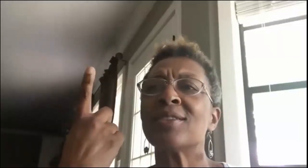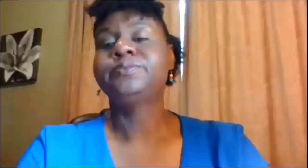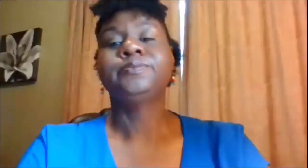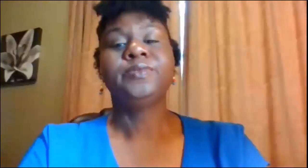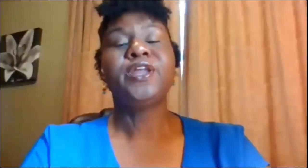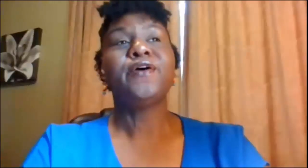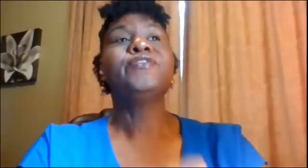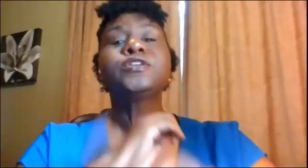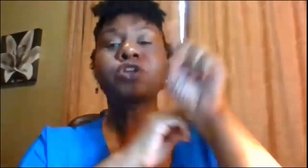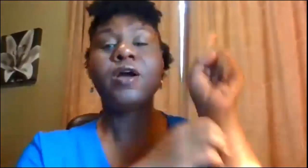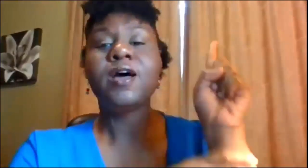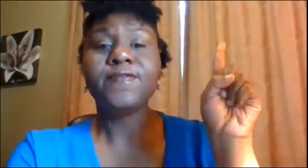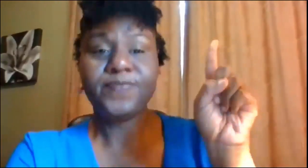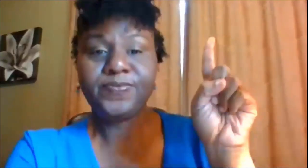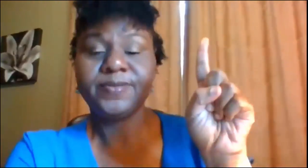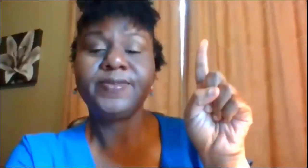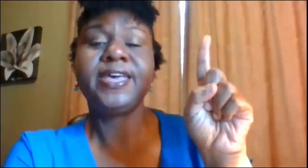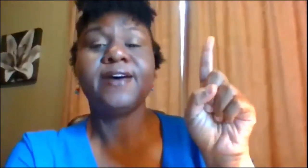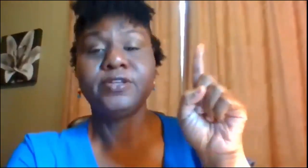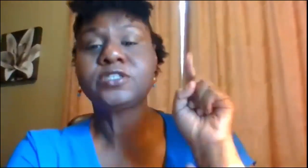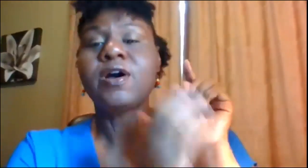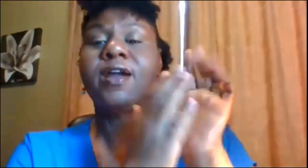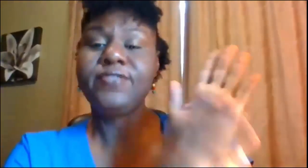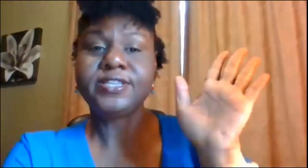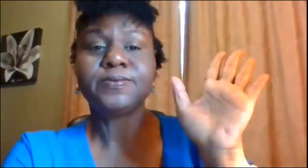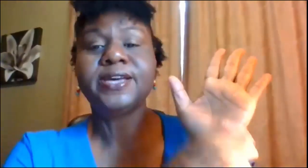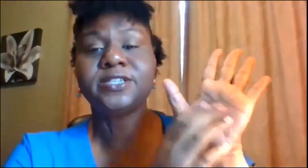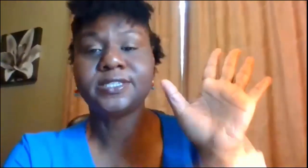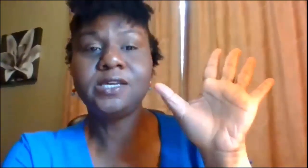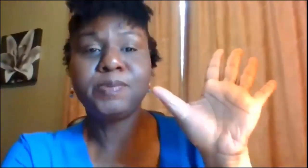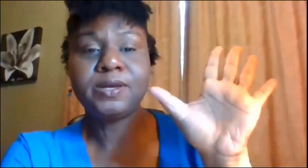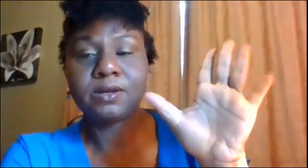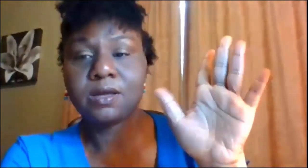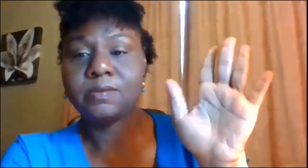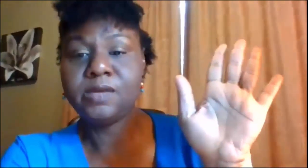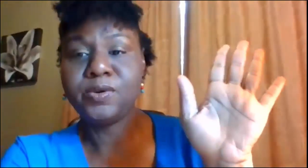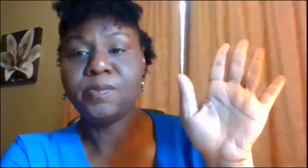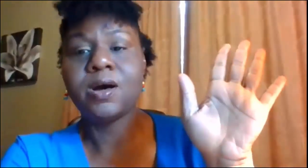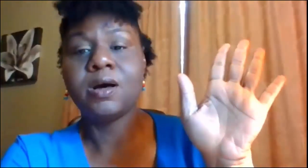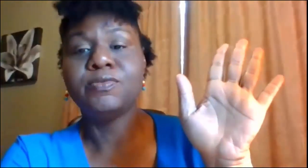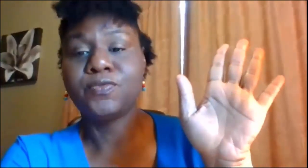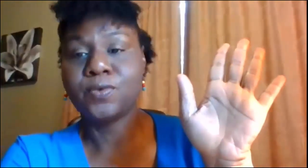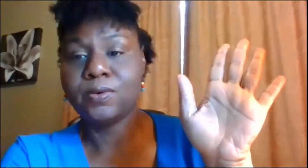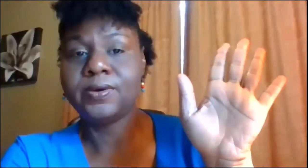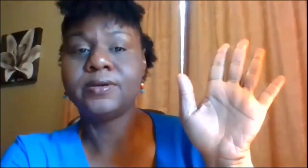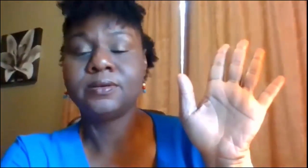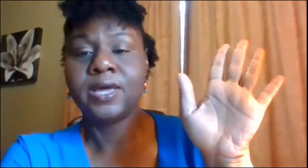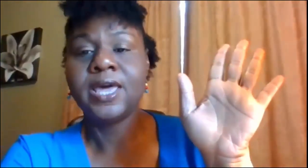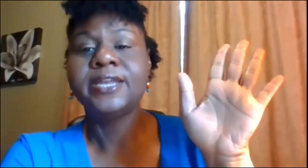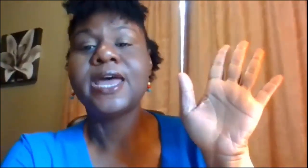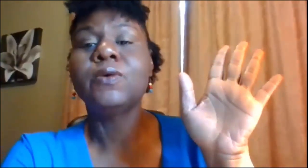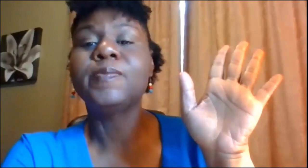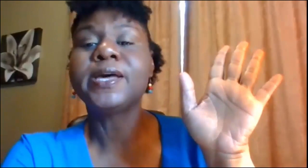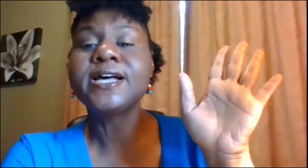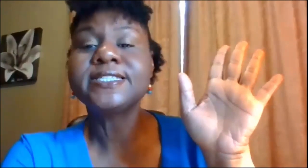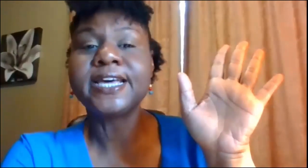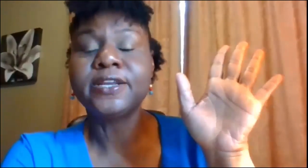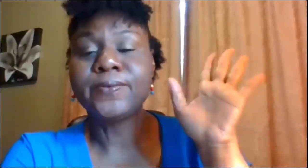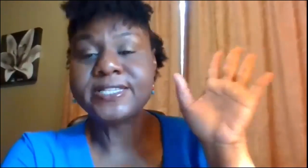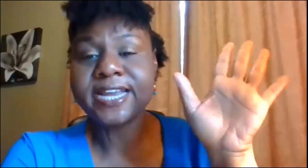no yeah if you start off this way just keep it um keep your palm forward okay now because and the reason